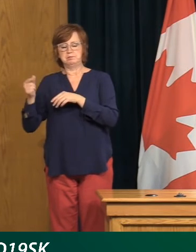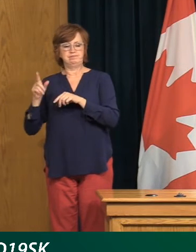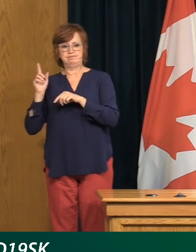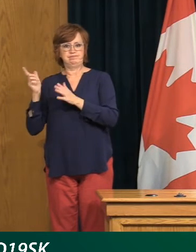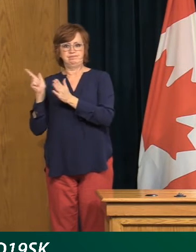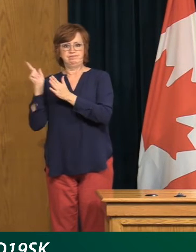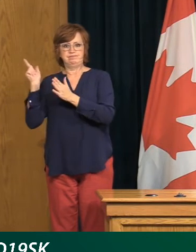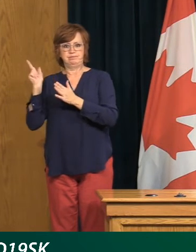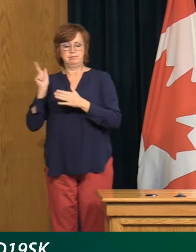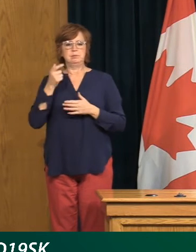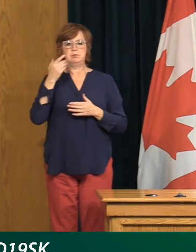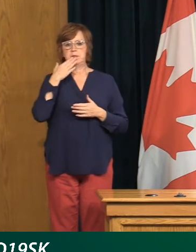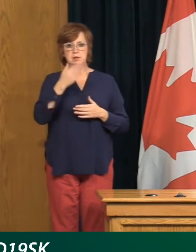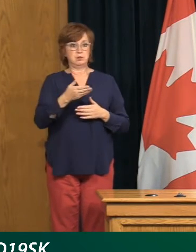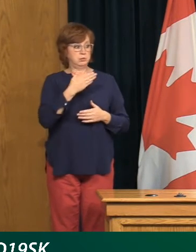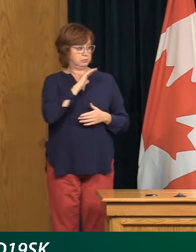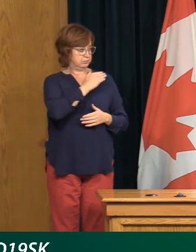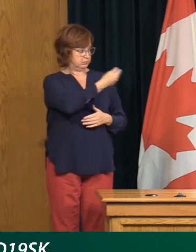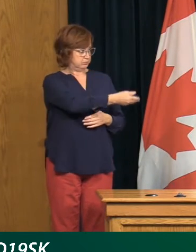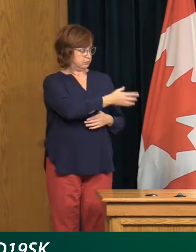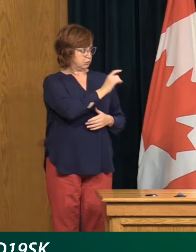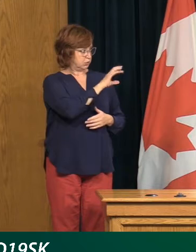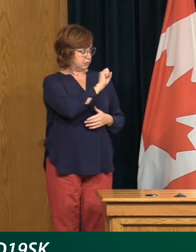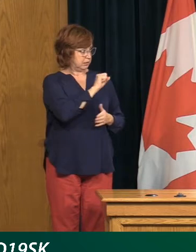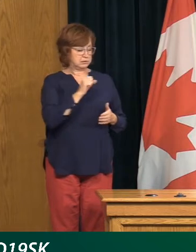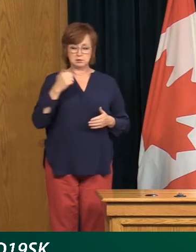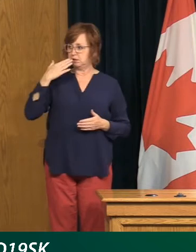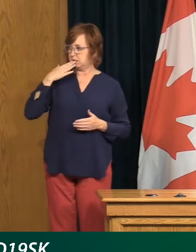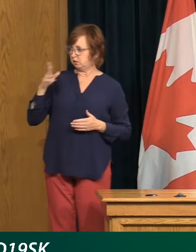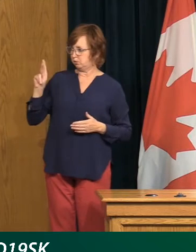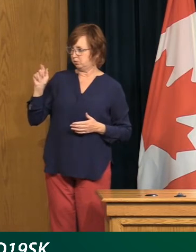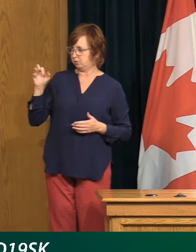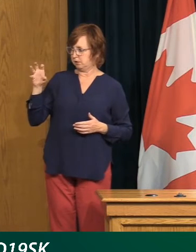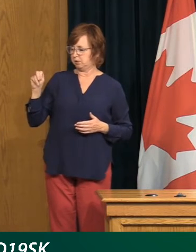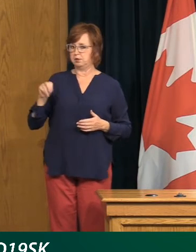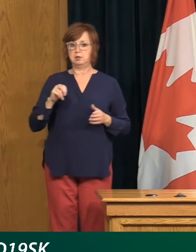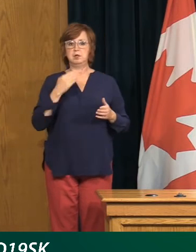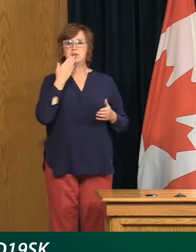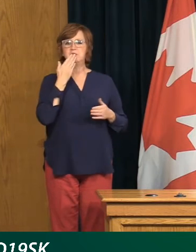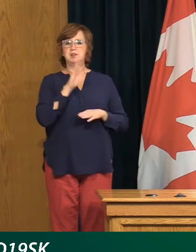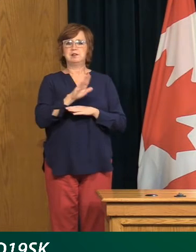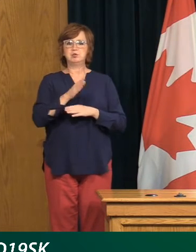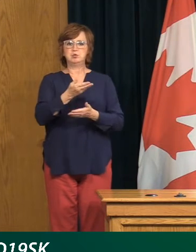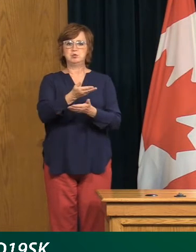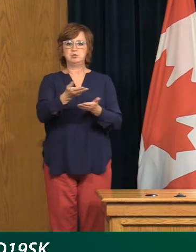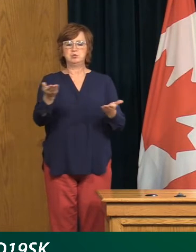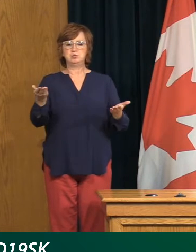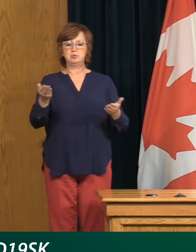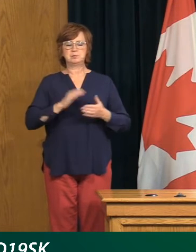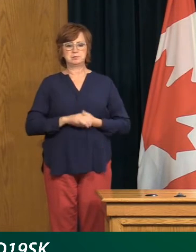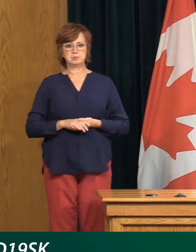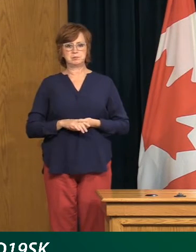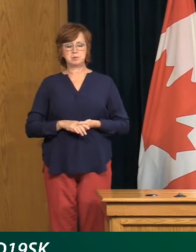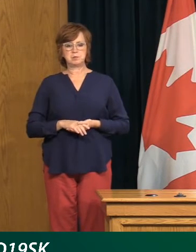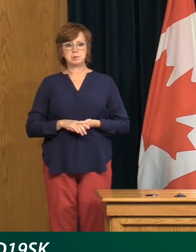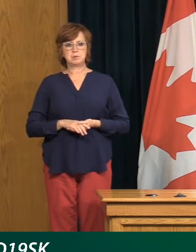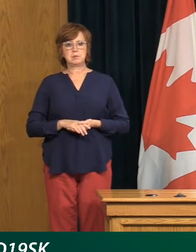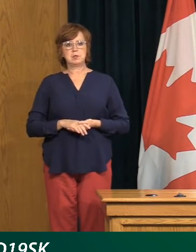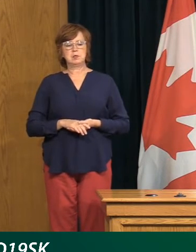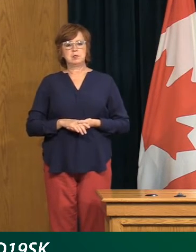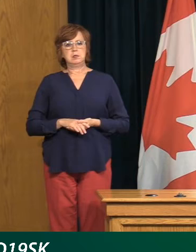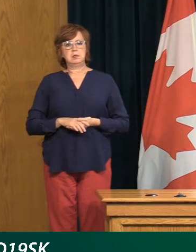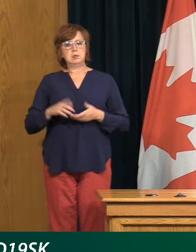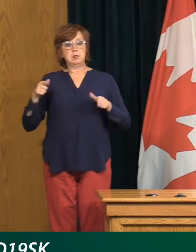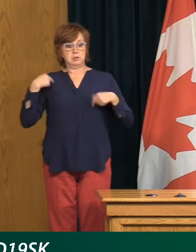election. Thank you. Dr. Shahab? Dr. you. Good afternoon, everyone. So, just a